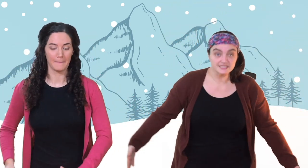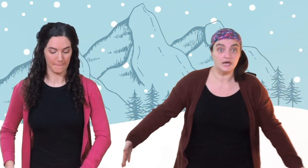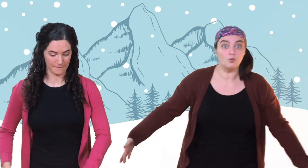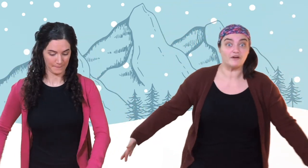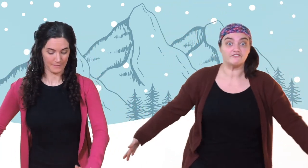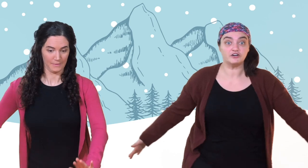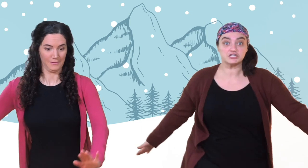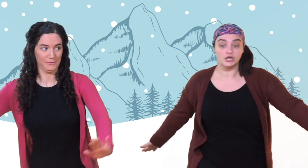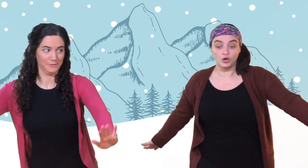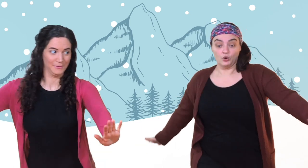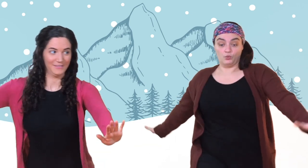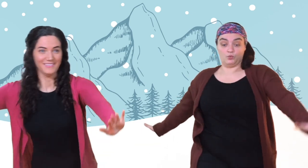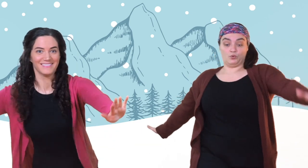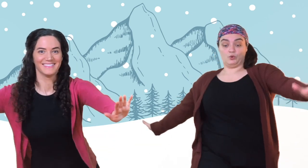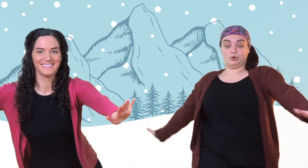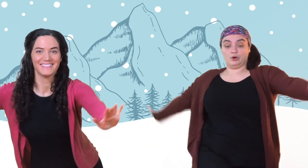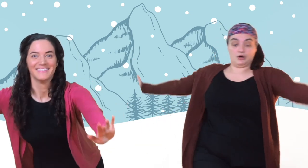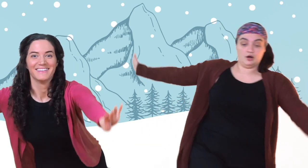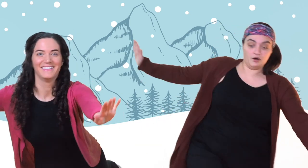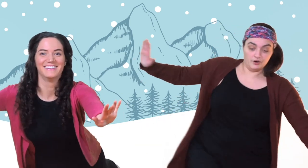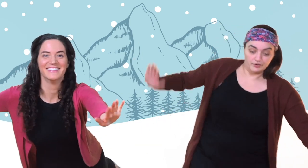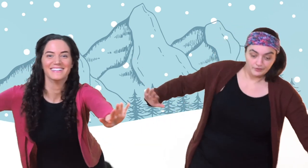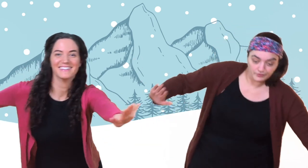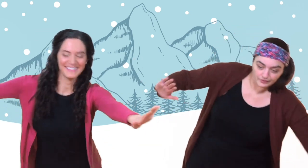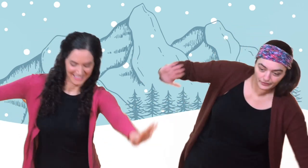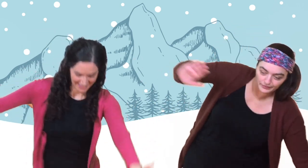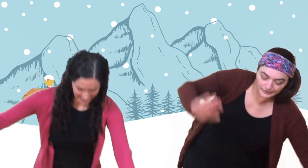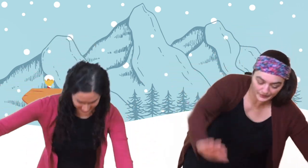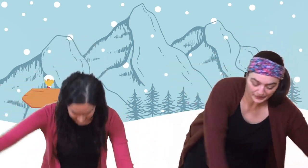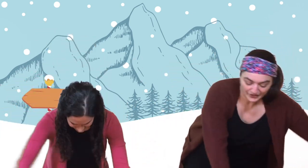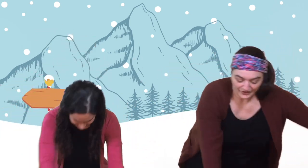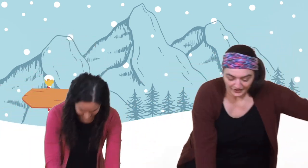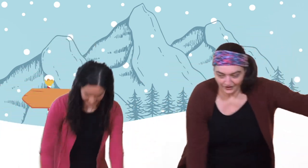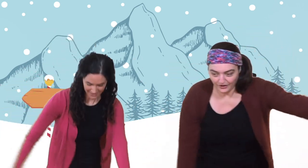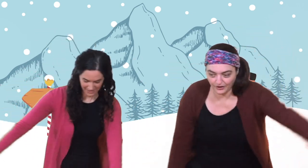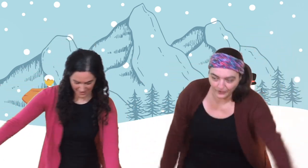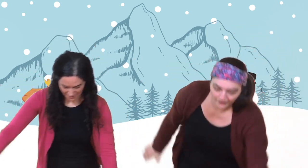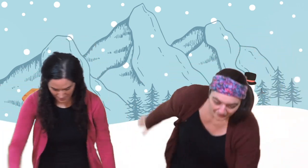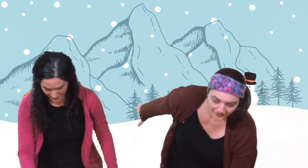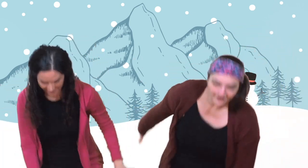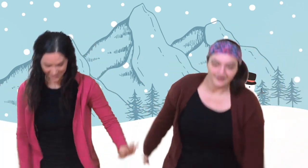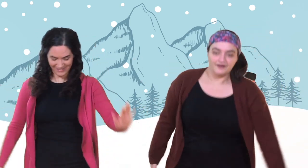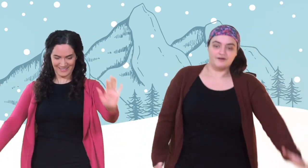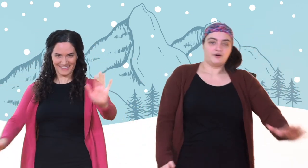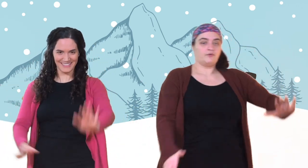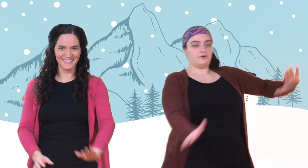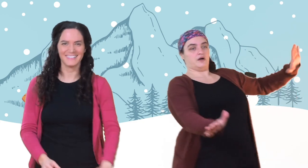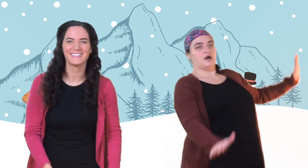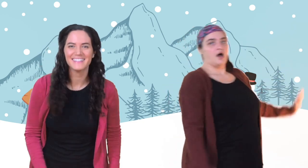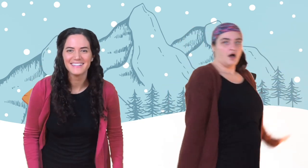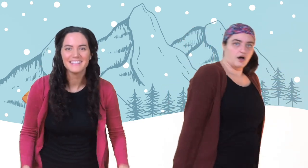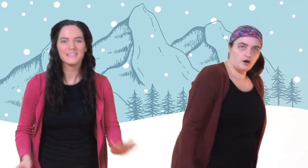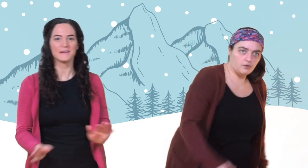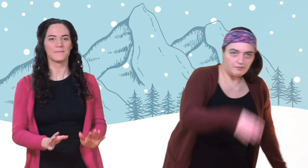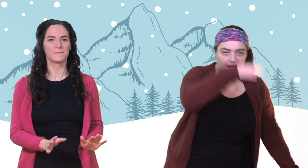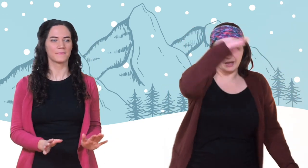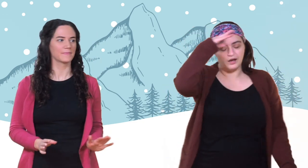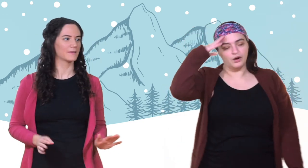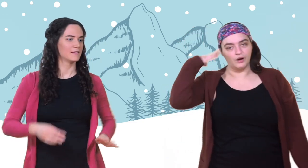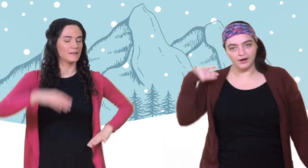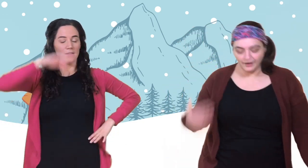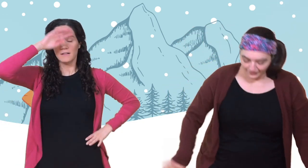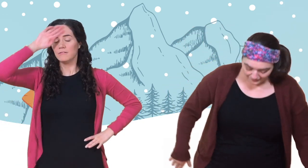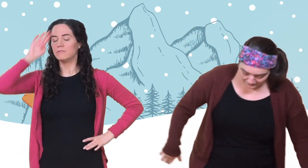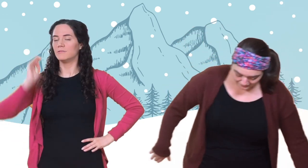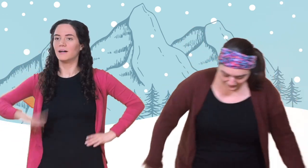balance on one foot? Whoa. Whoo. Whoo. Wow. Whoo. Oh, my.